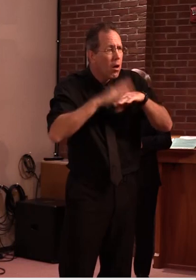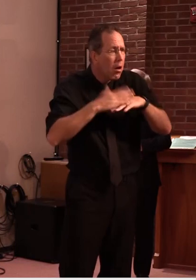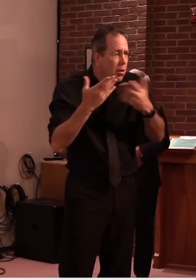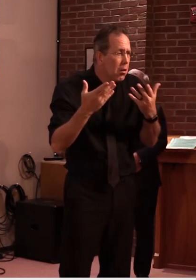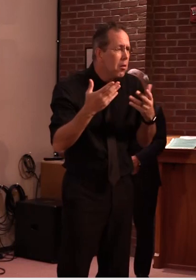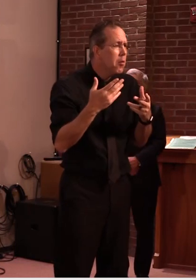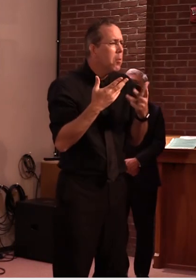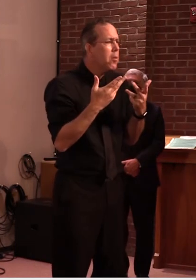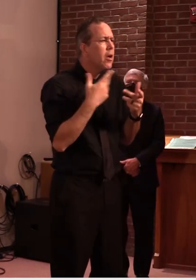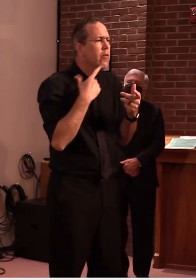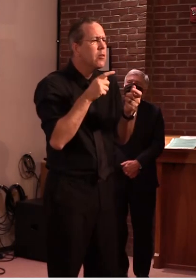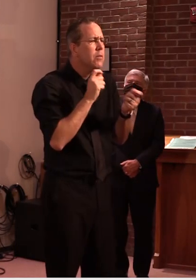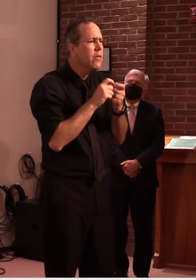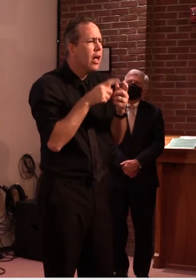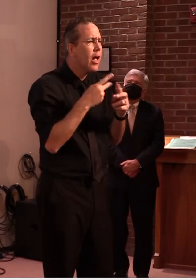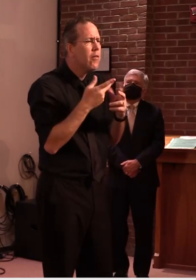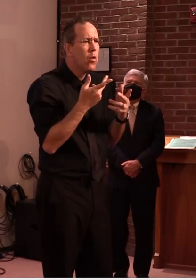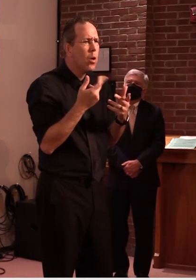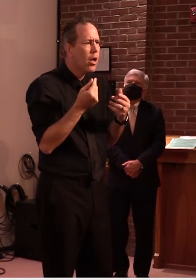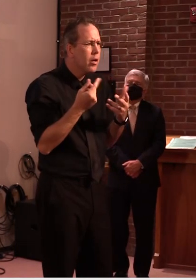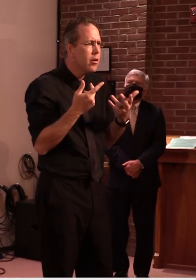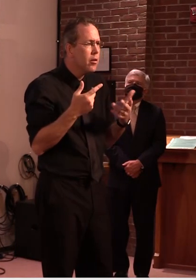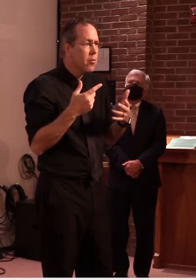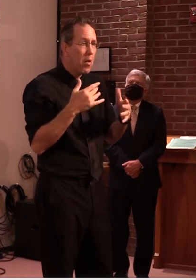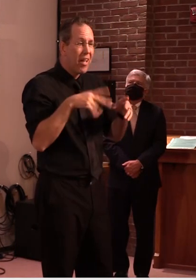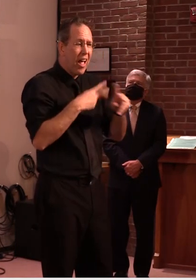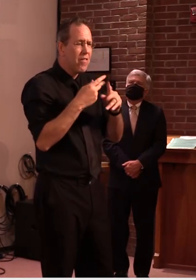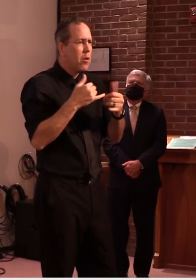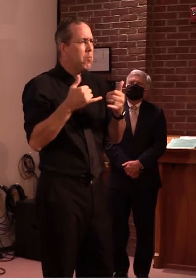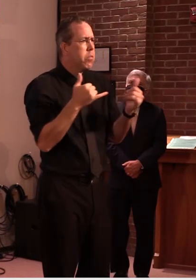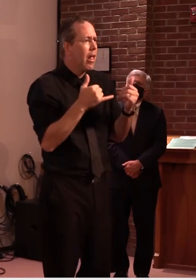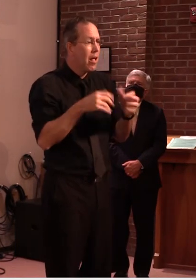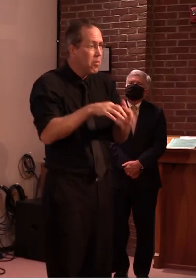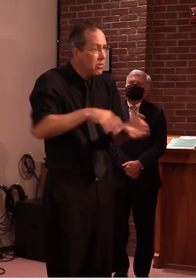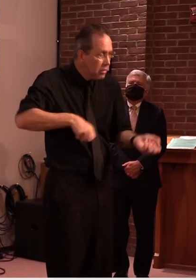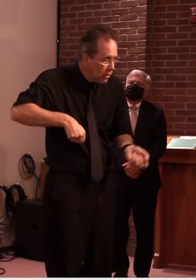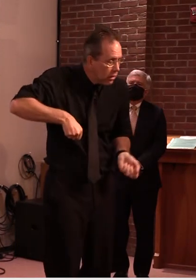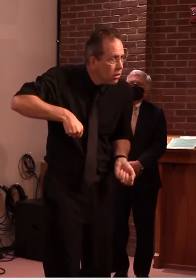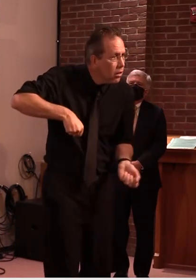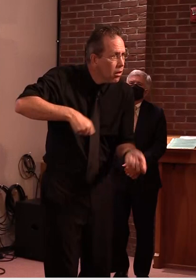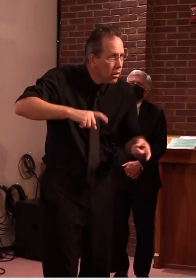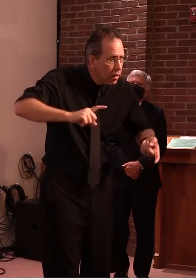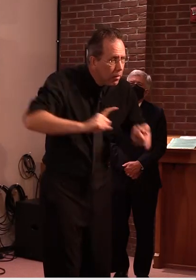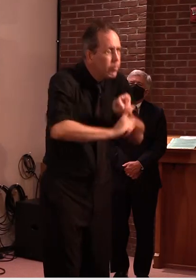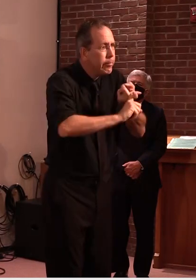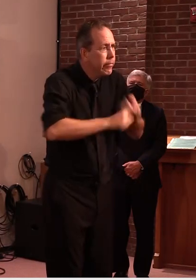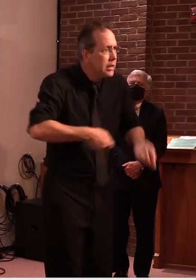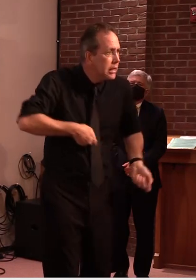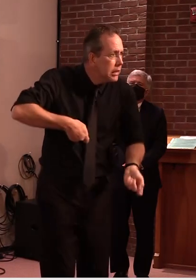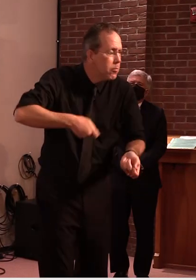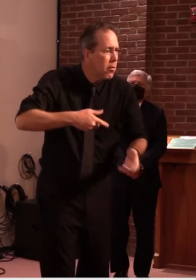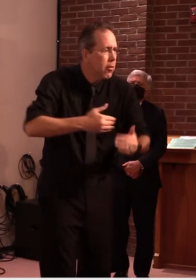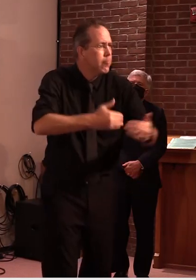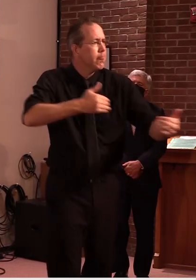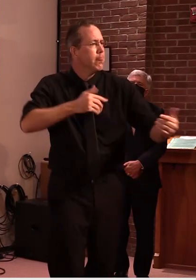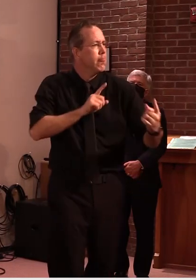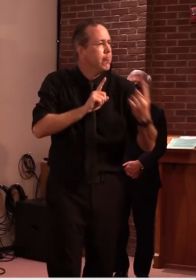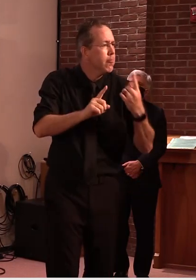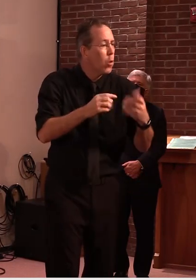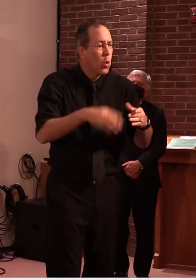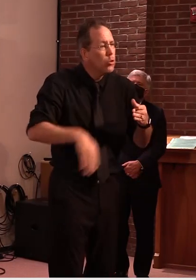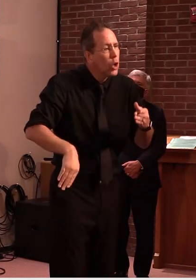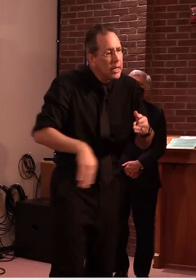are are higher contact in ways that games might be modified right on through looking at cross-country running events